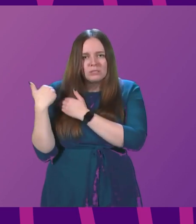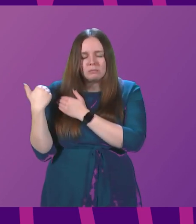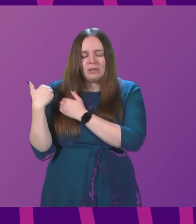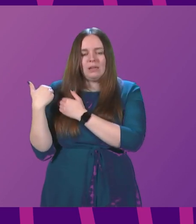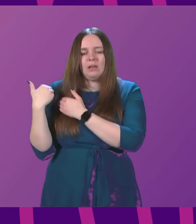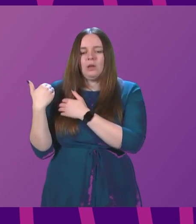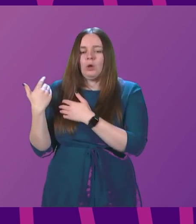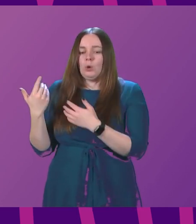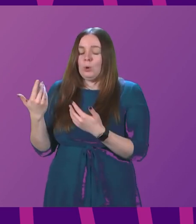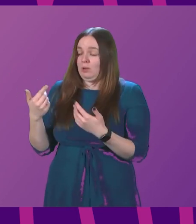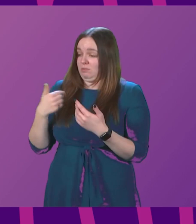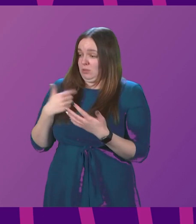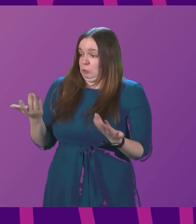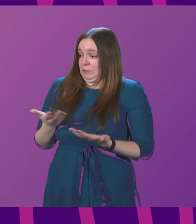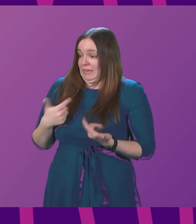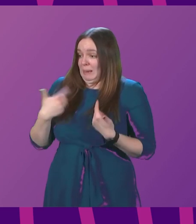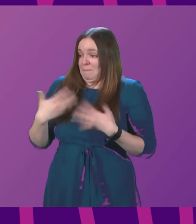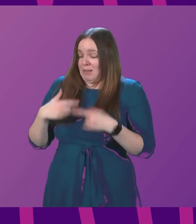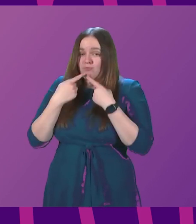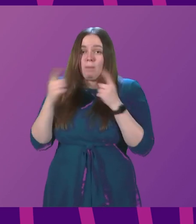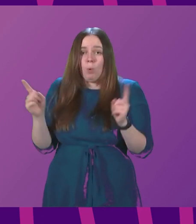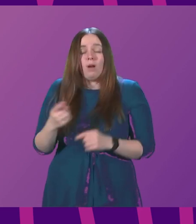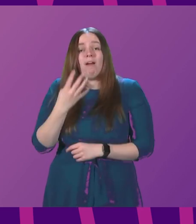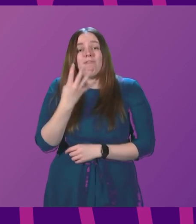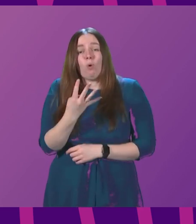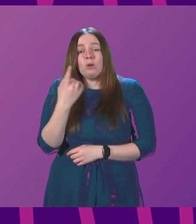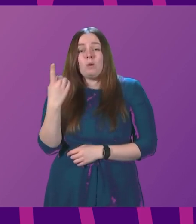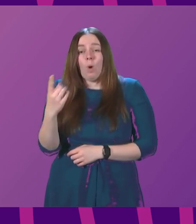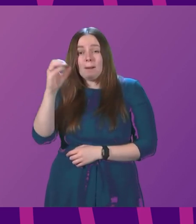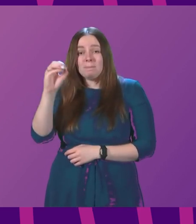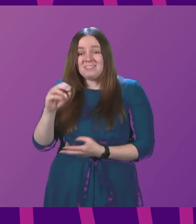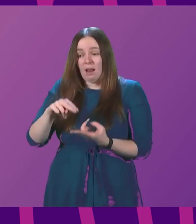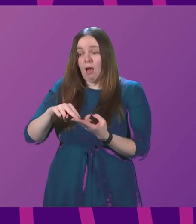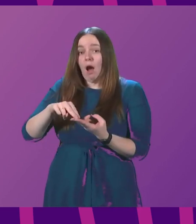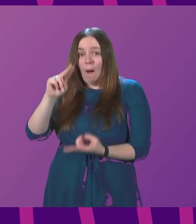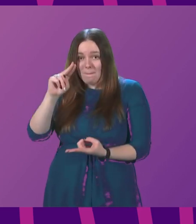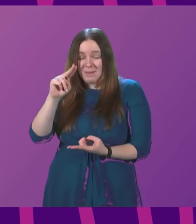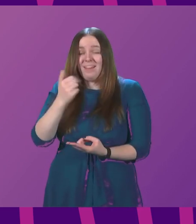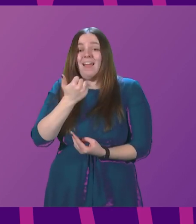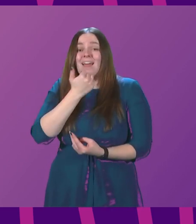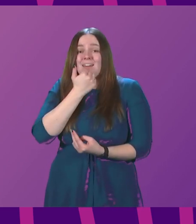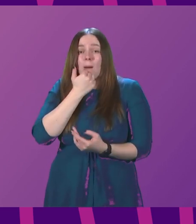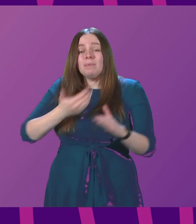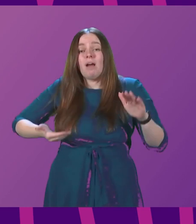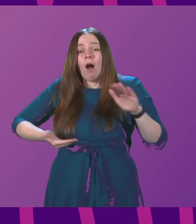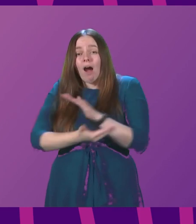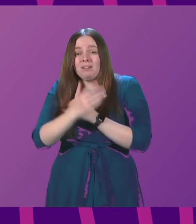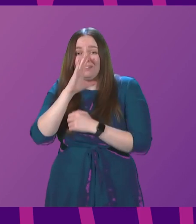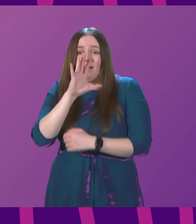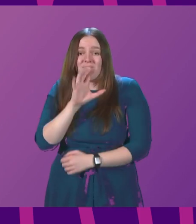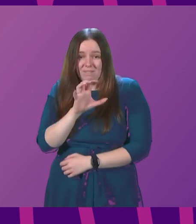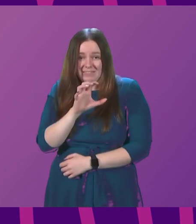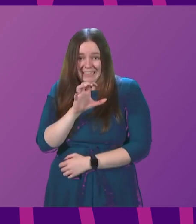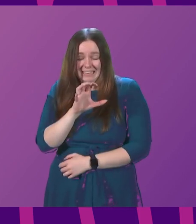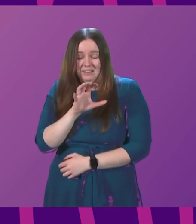face of what I have reported today, a 41% increase in cases in the under 15 age